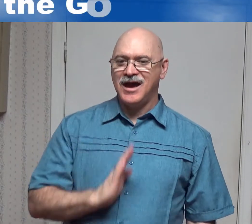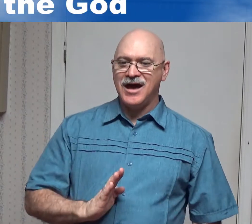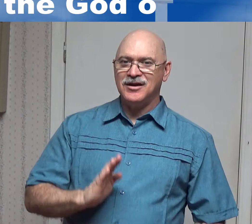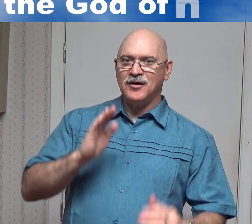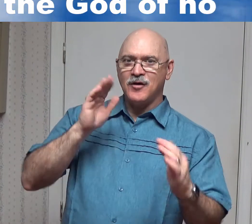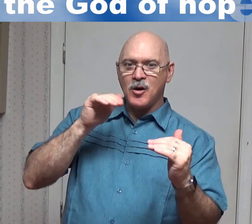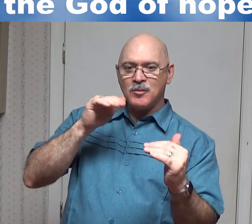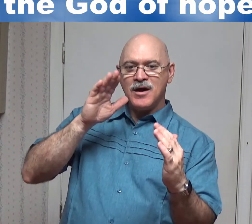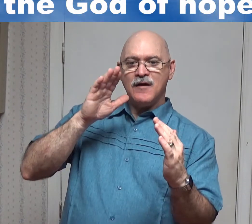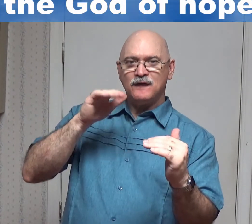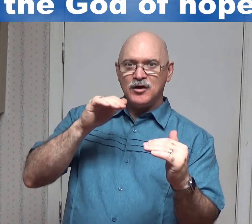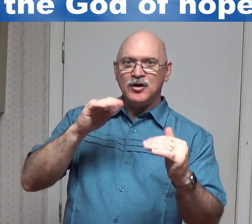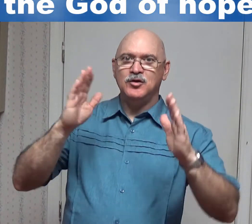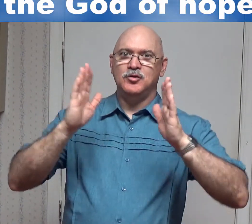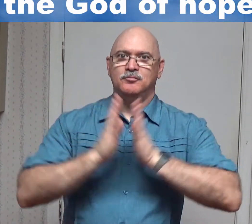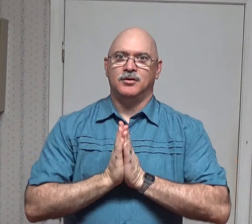God of Hope fill you